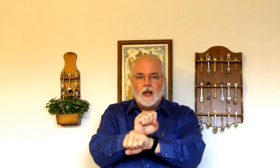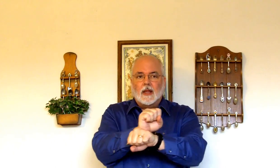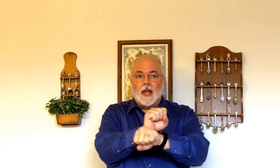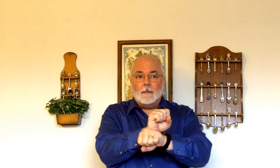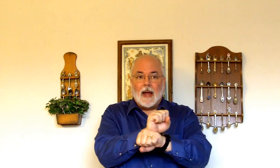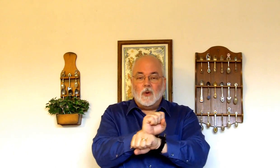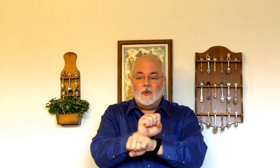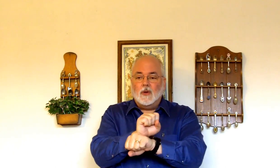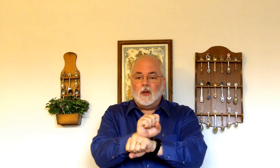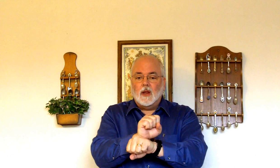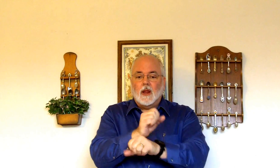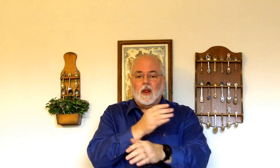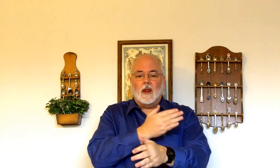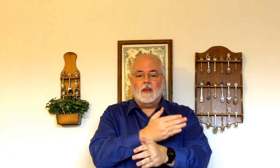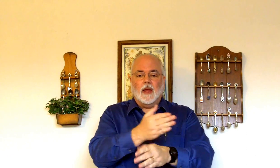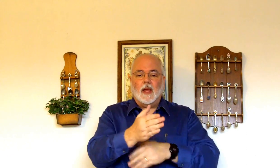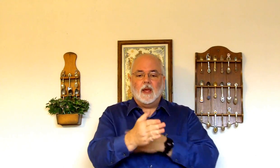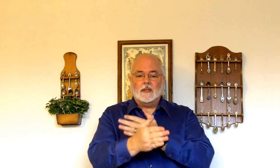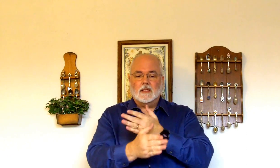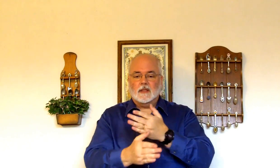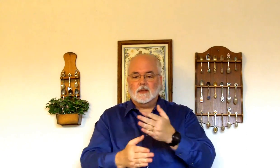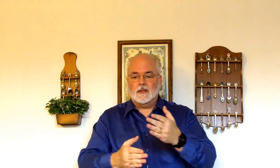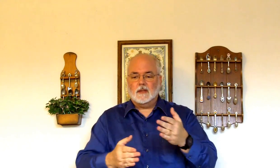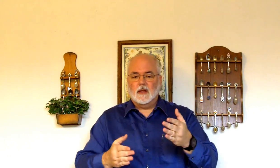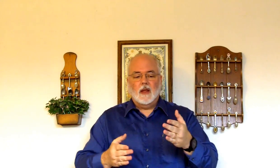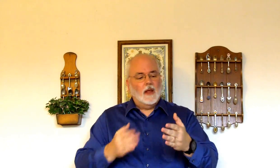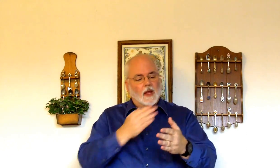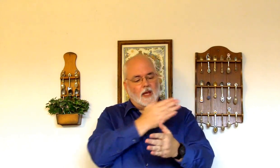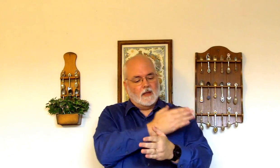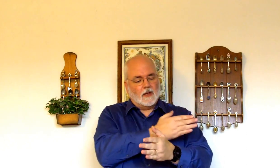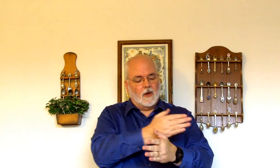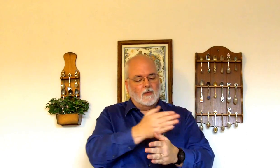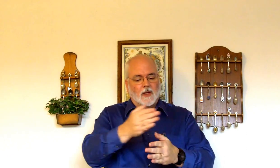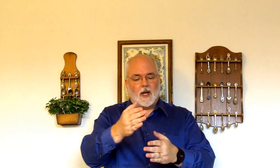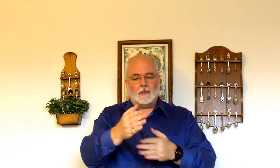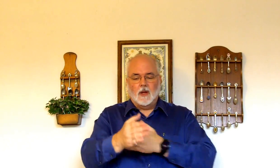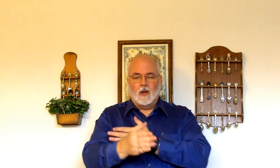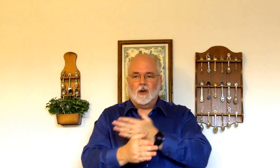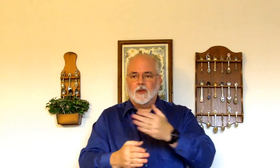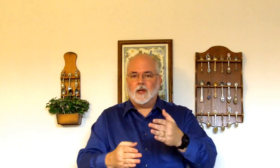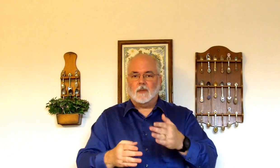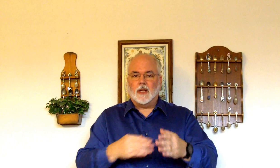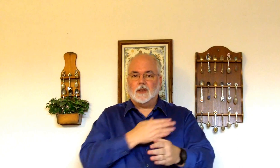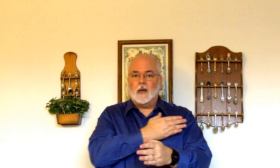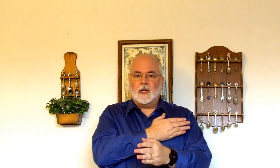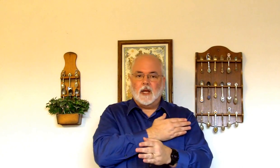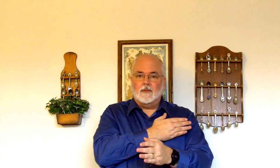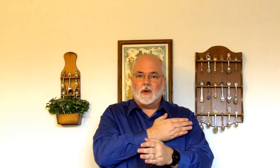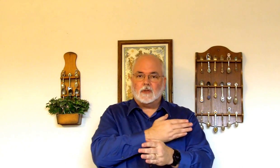They bound the hands. Hands over the top, over the top. Take the dominant hand first,